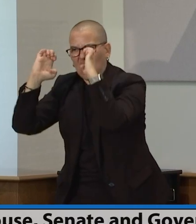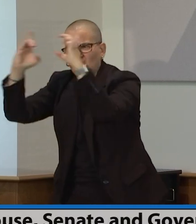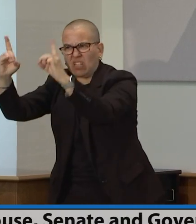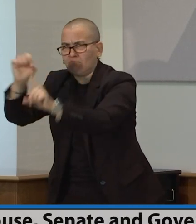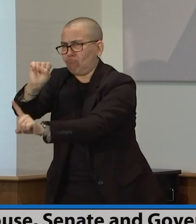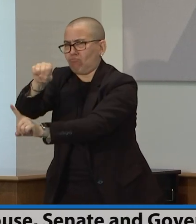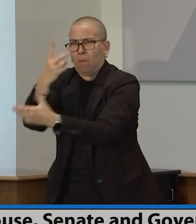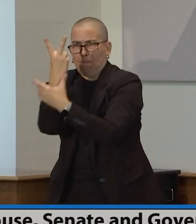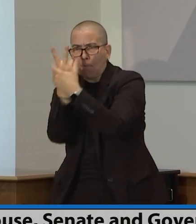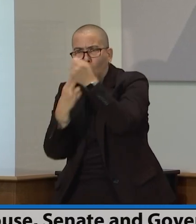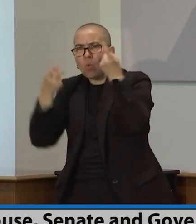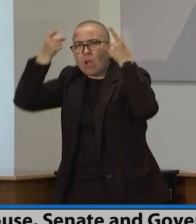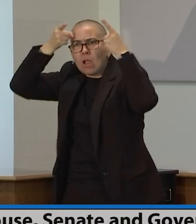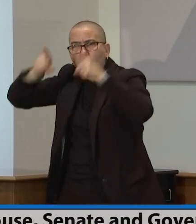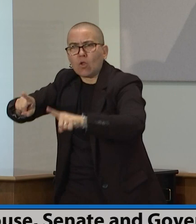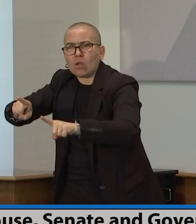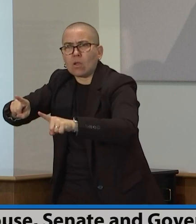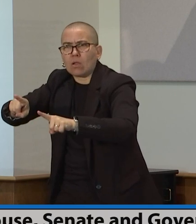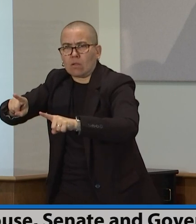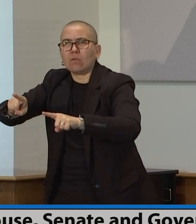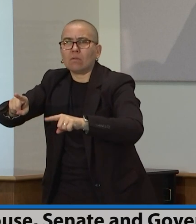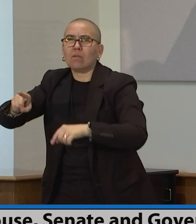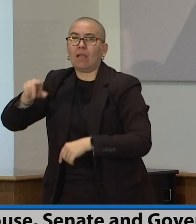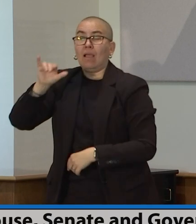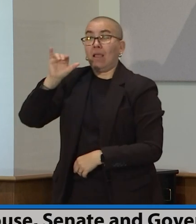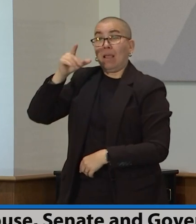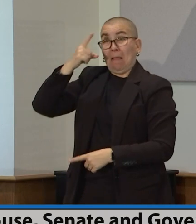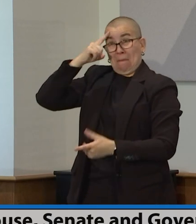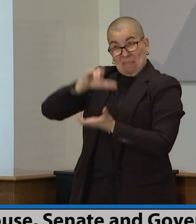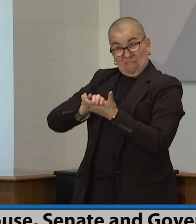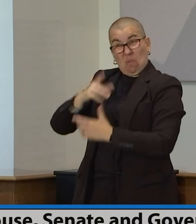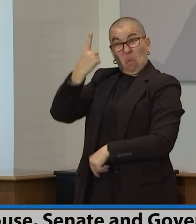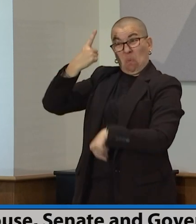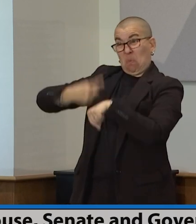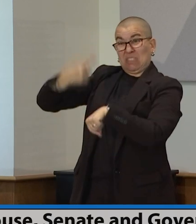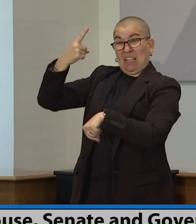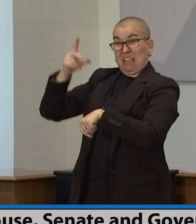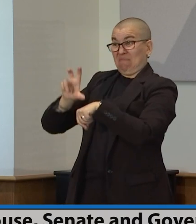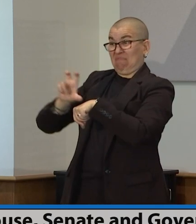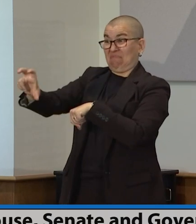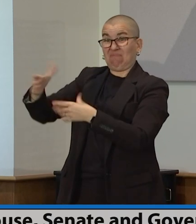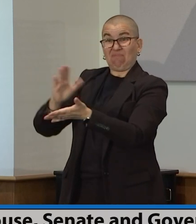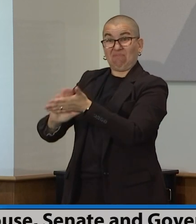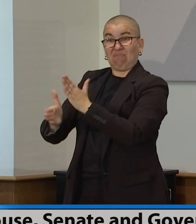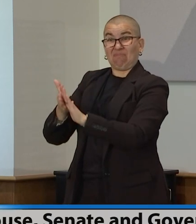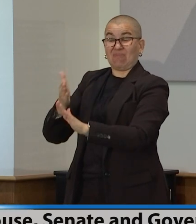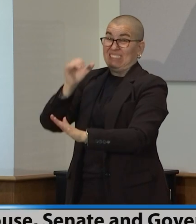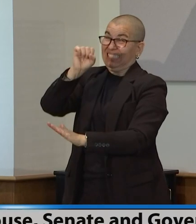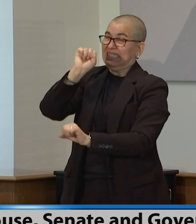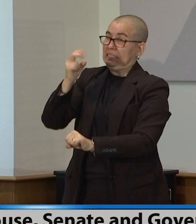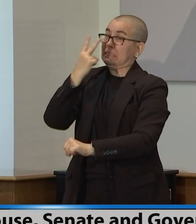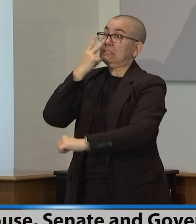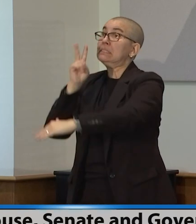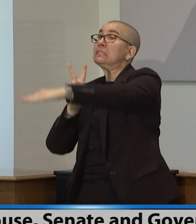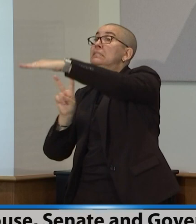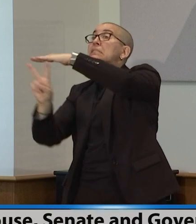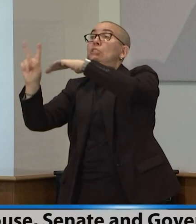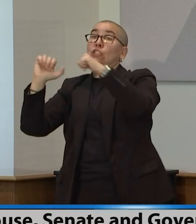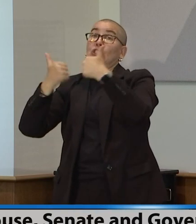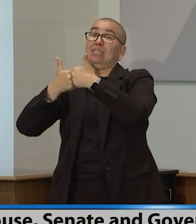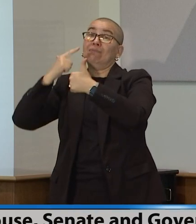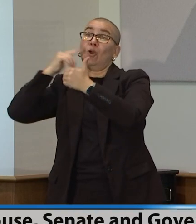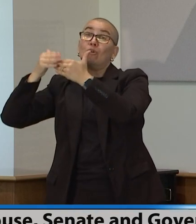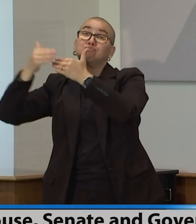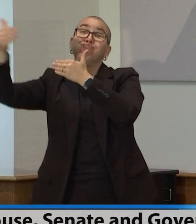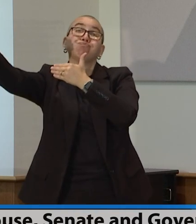money presents a challenge for the future. I think the Republicans and Democrats share a concern that Minnesota stay on sound